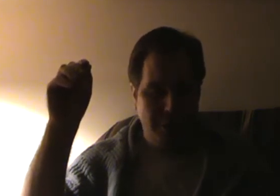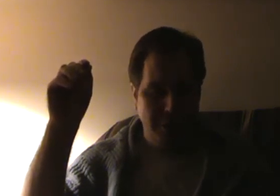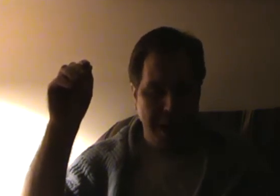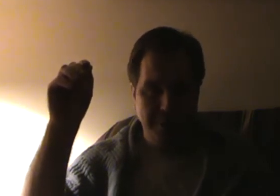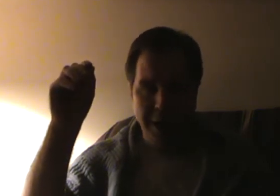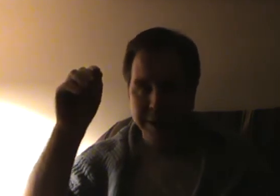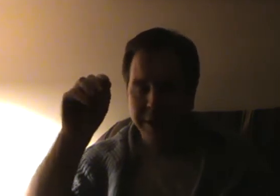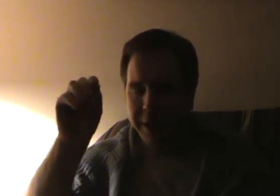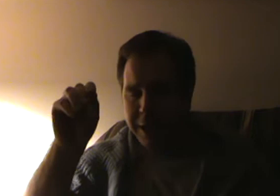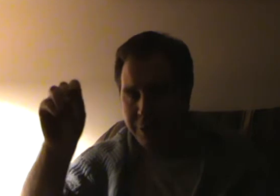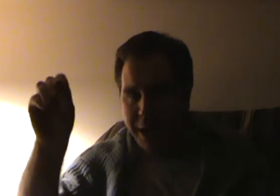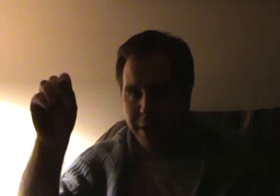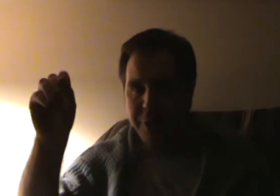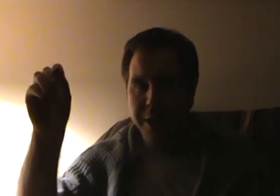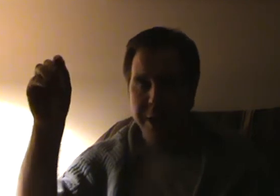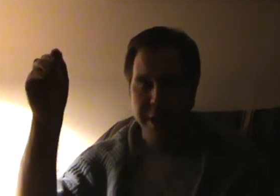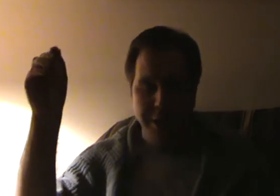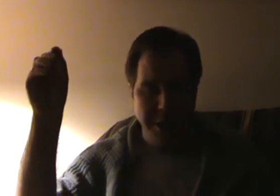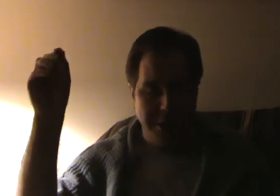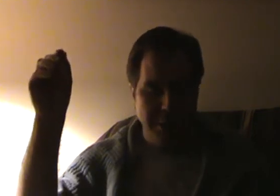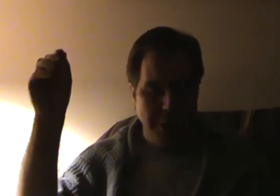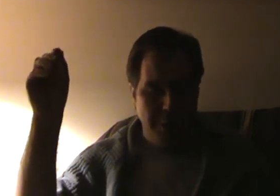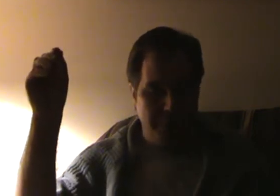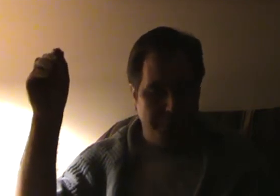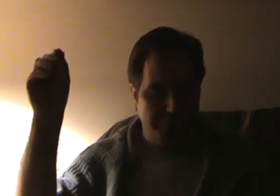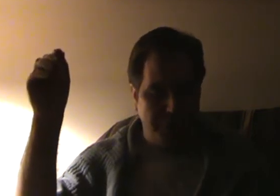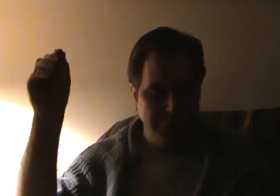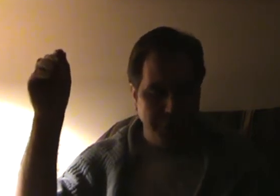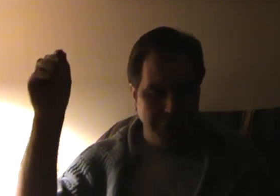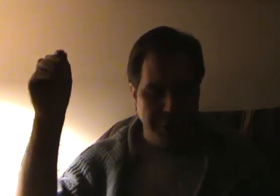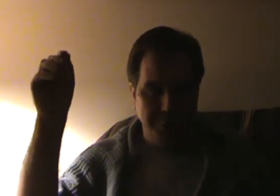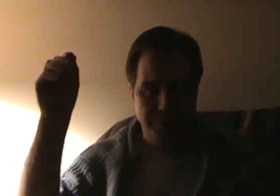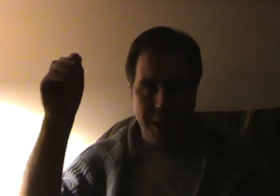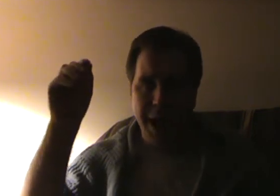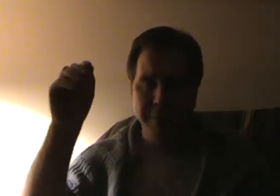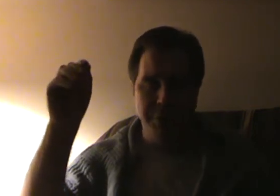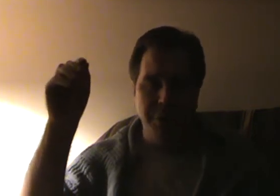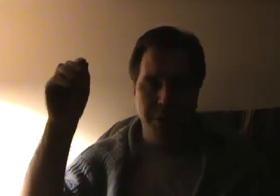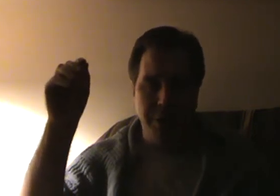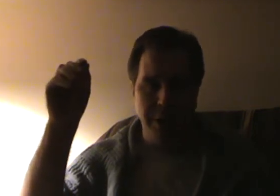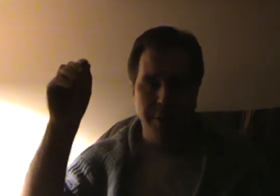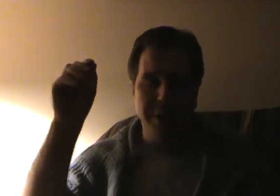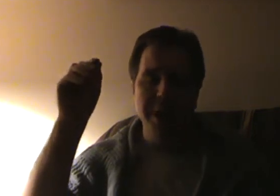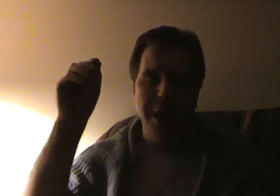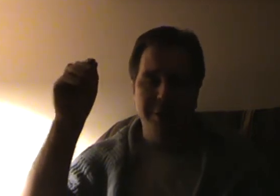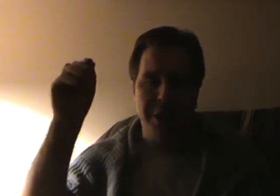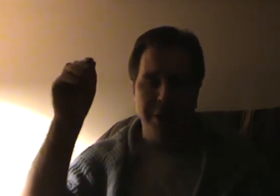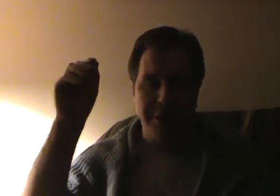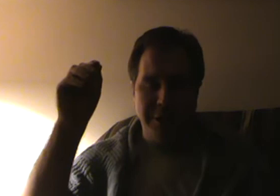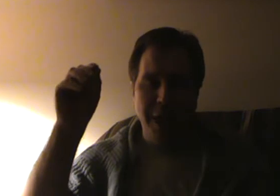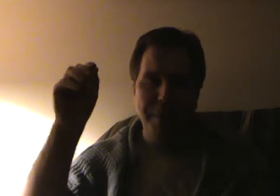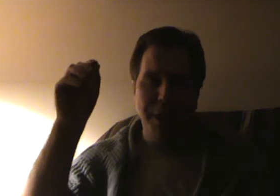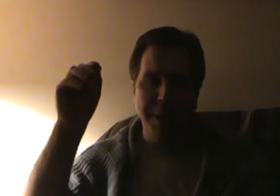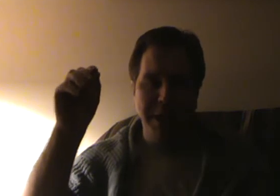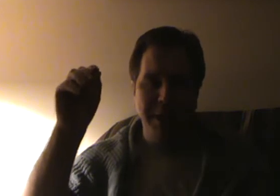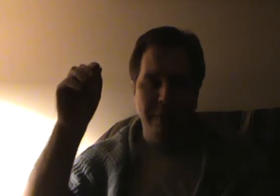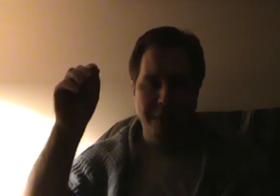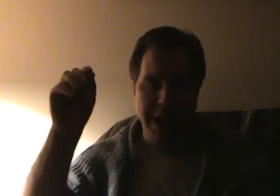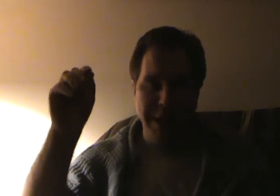around and digging around in these Christians' lives you don't agree with and trying to slap them in the face.